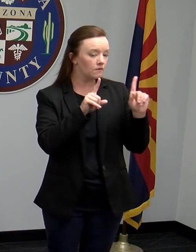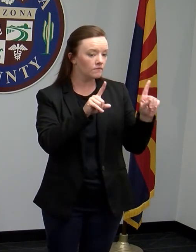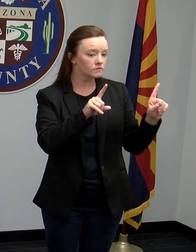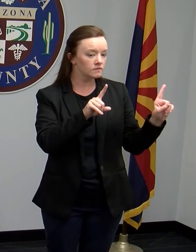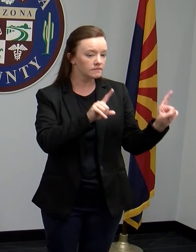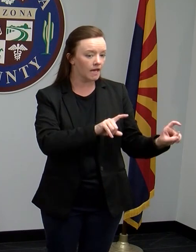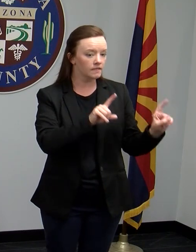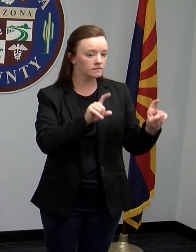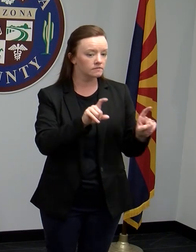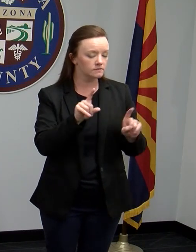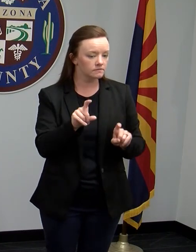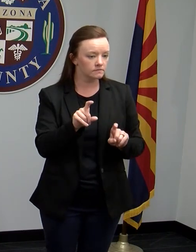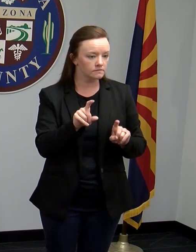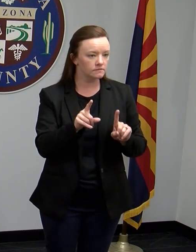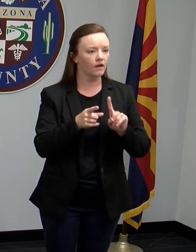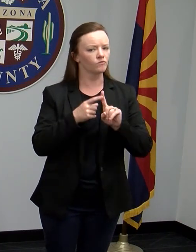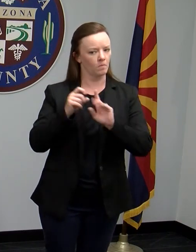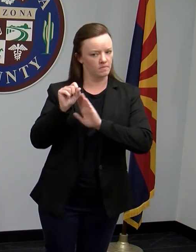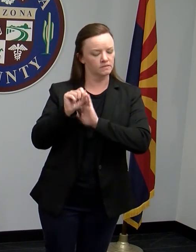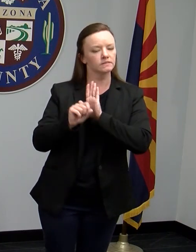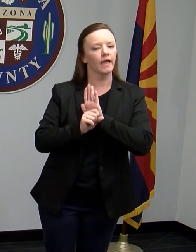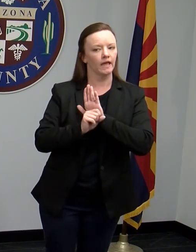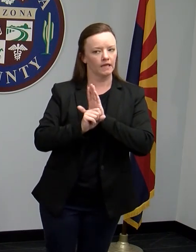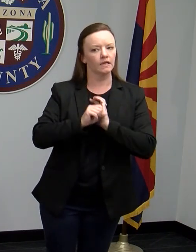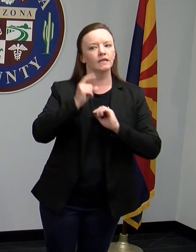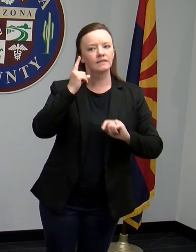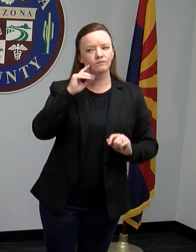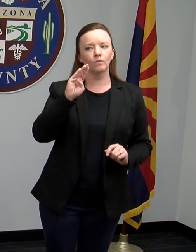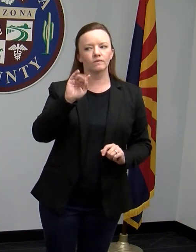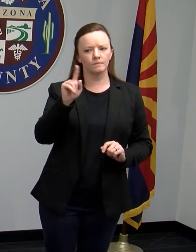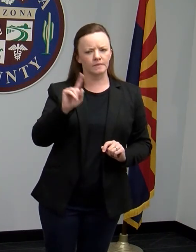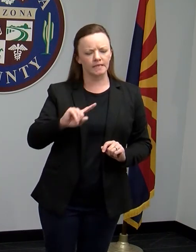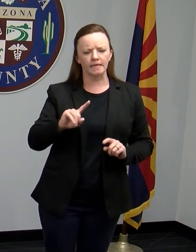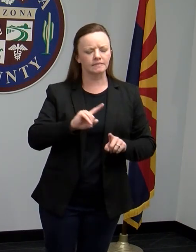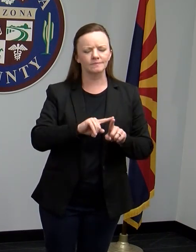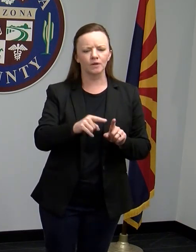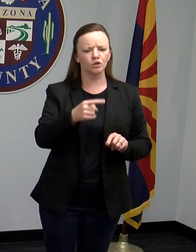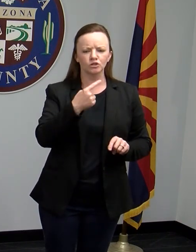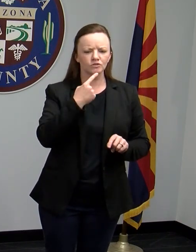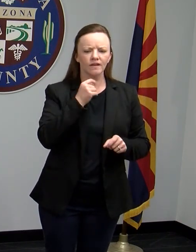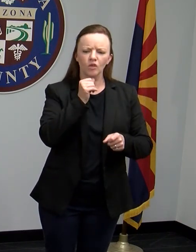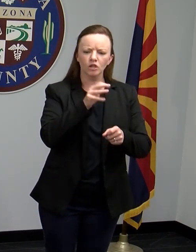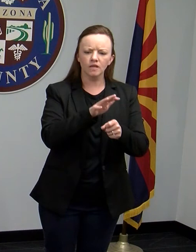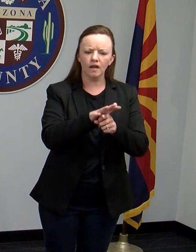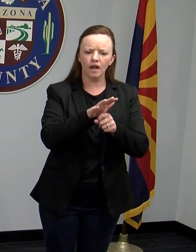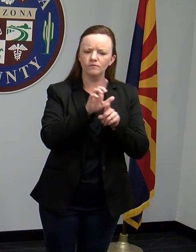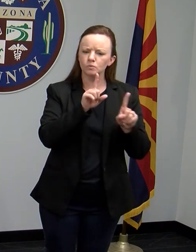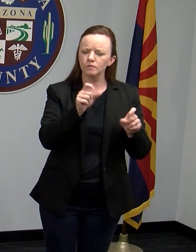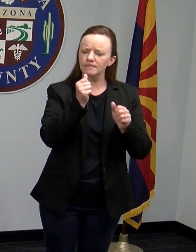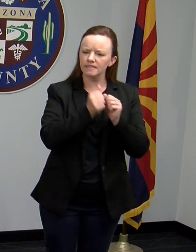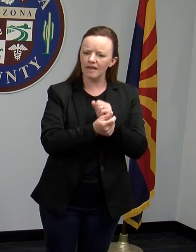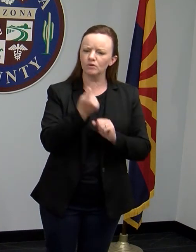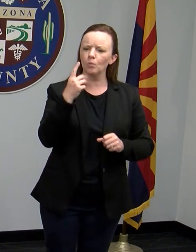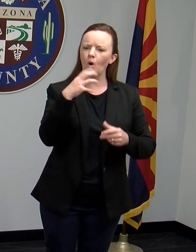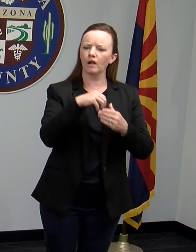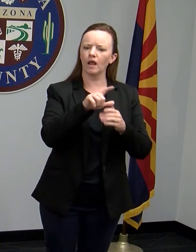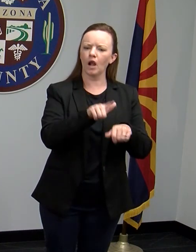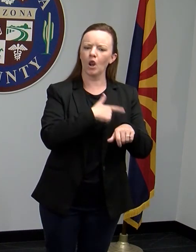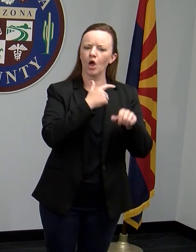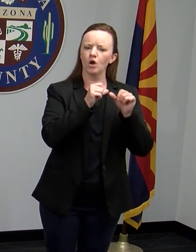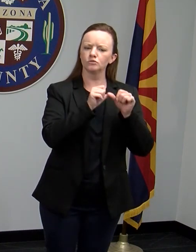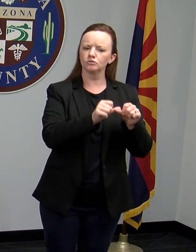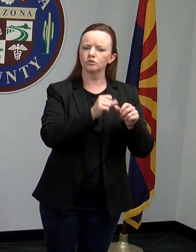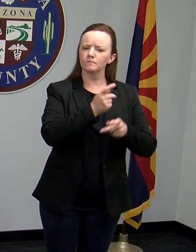from the state for the blitz, but you're saying there's not enough to test everyone in long-term